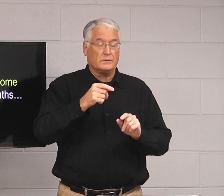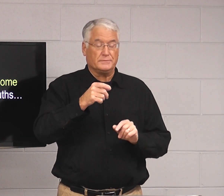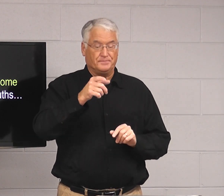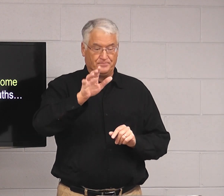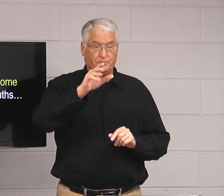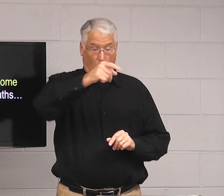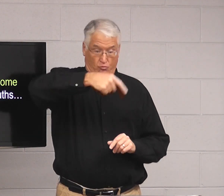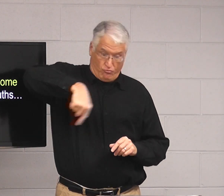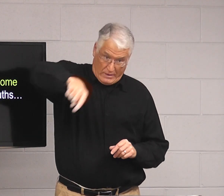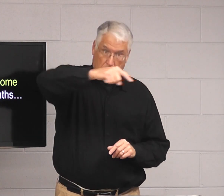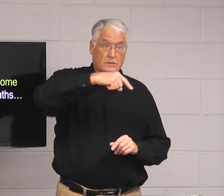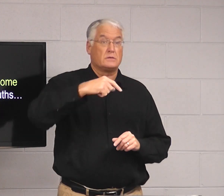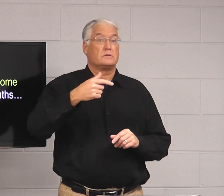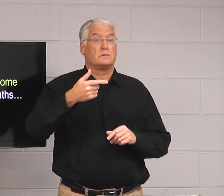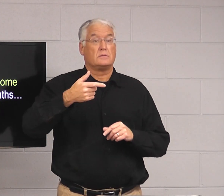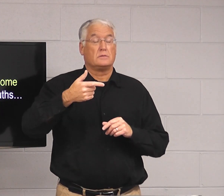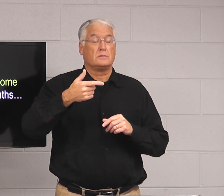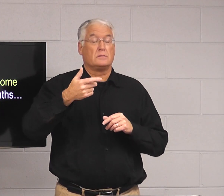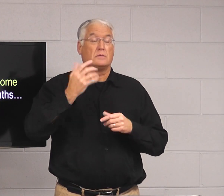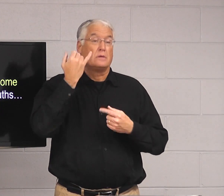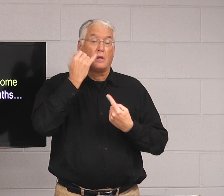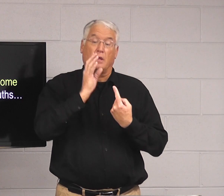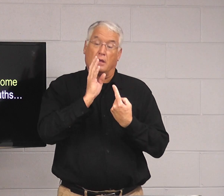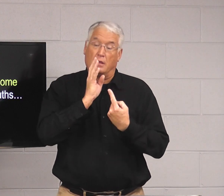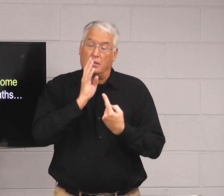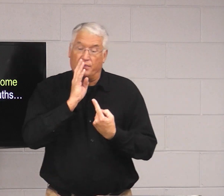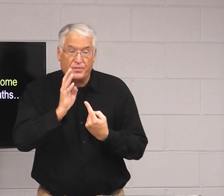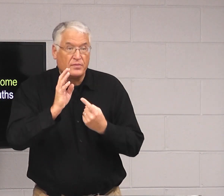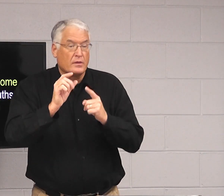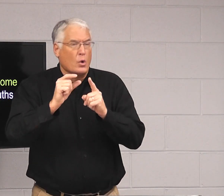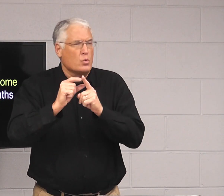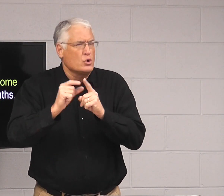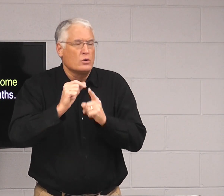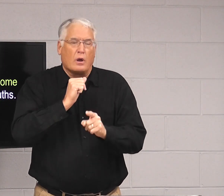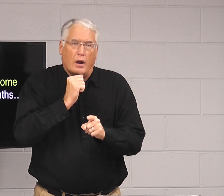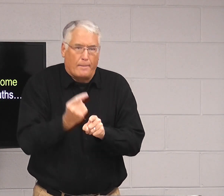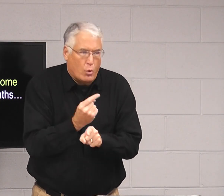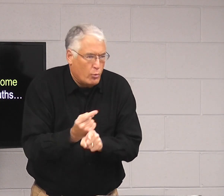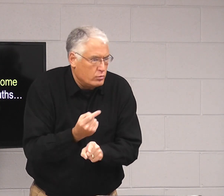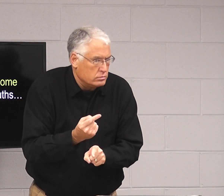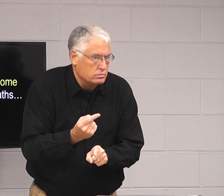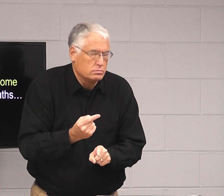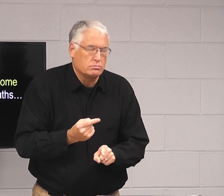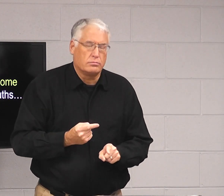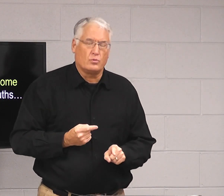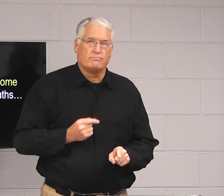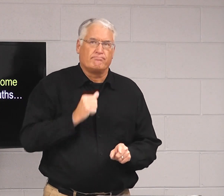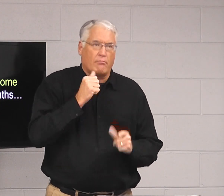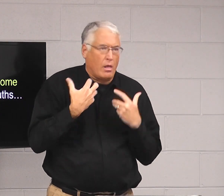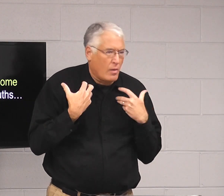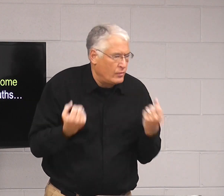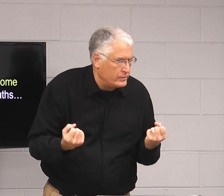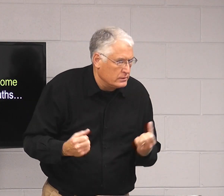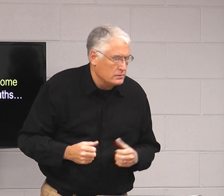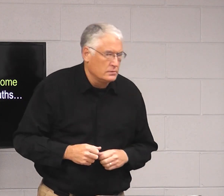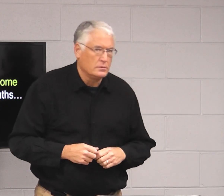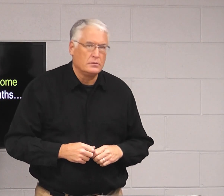But the point is that we, we speak words that are not appropriate, that are not